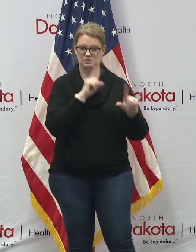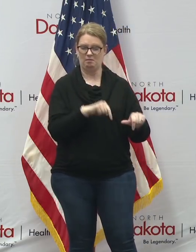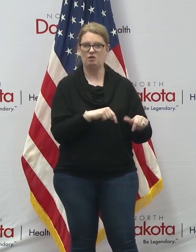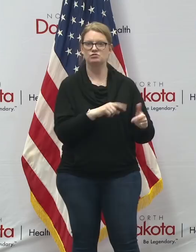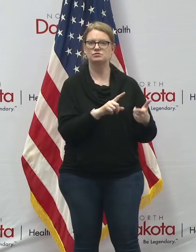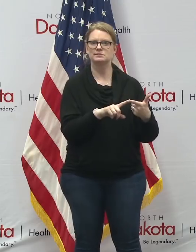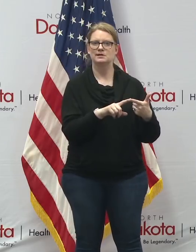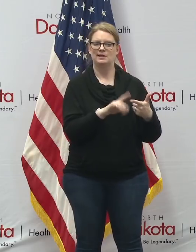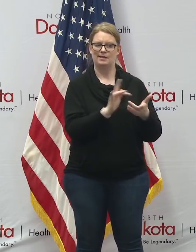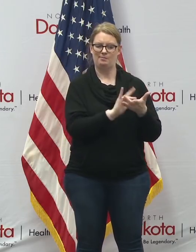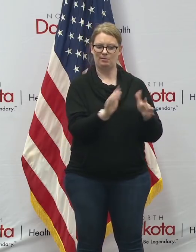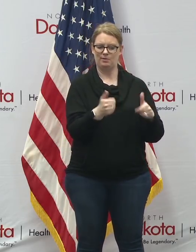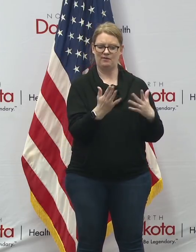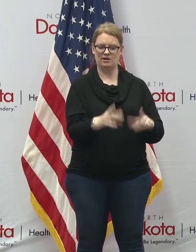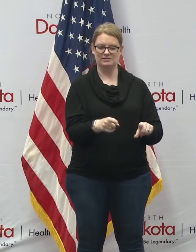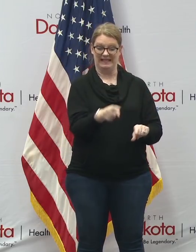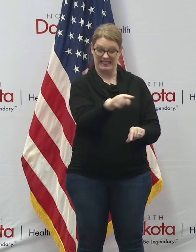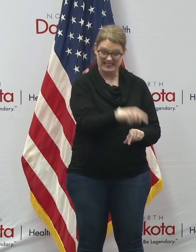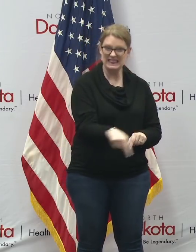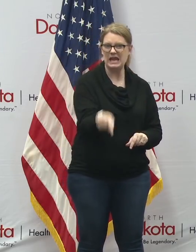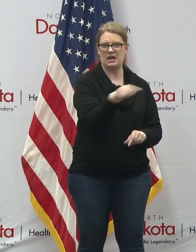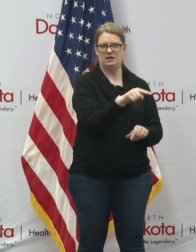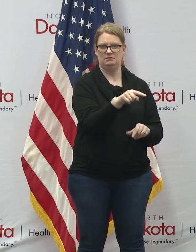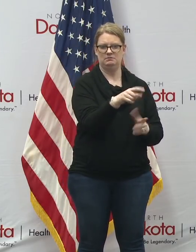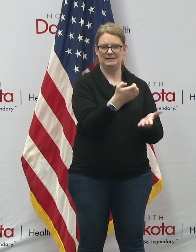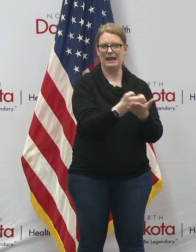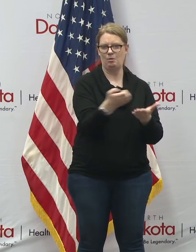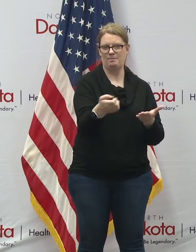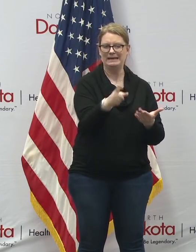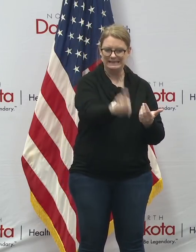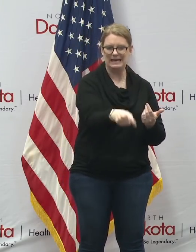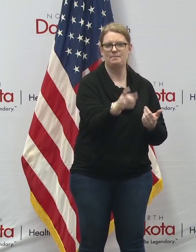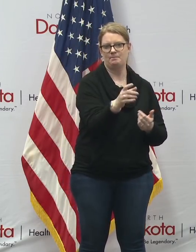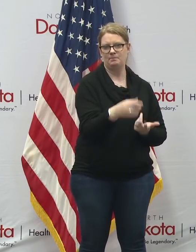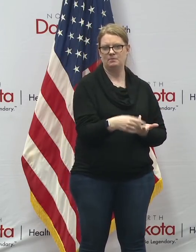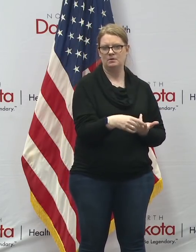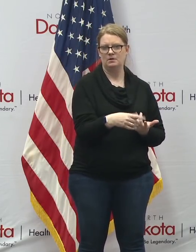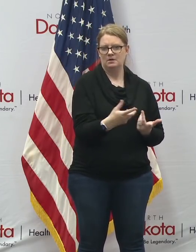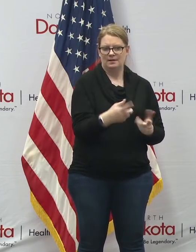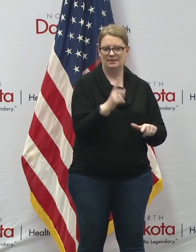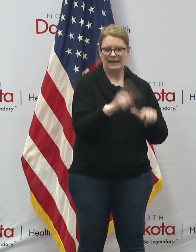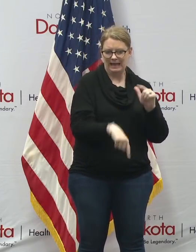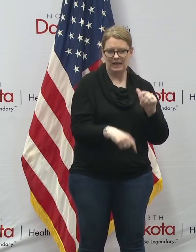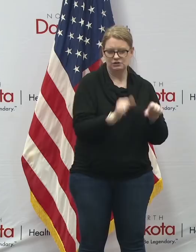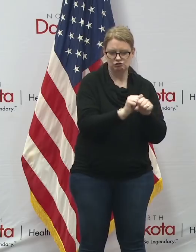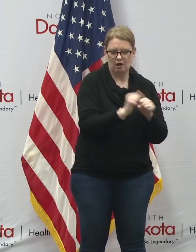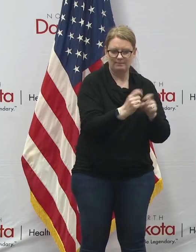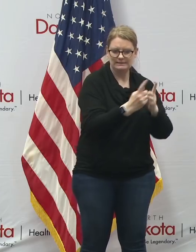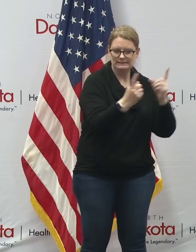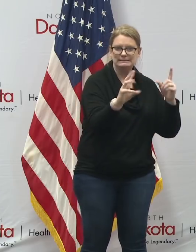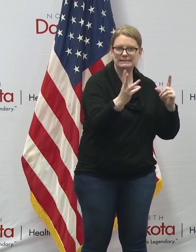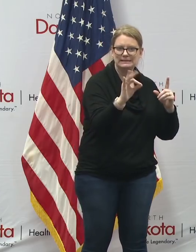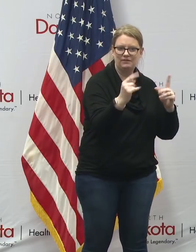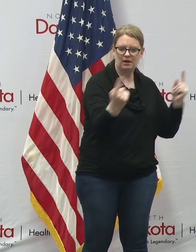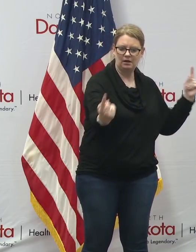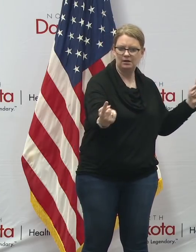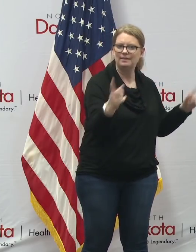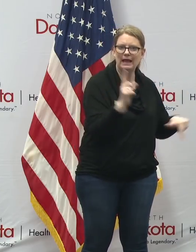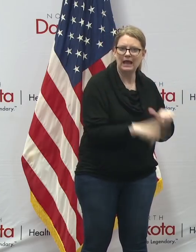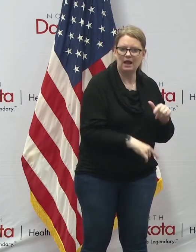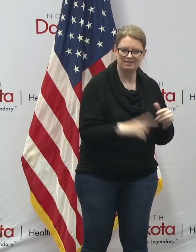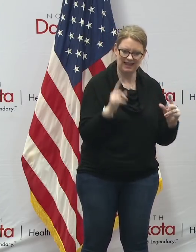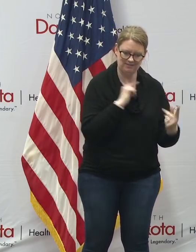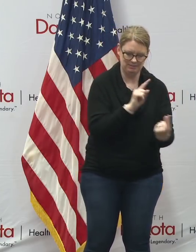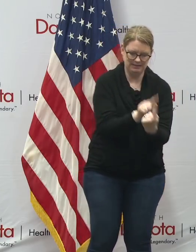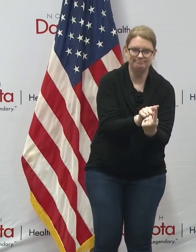and the medical providers we've got it right now make sure the equipment goes to them because they're not able to do their job and stay six feet away and they're in regular contact